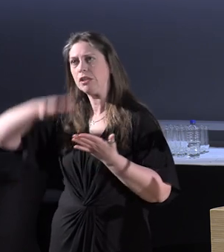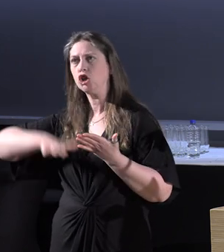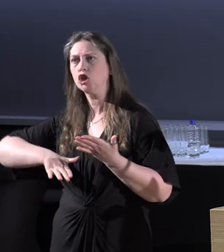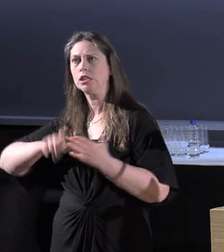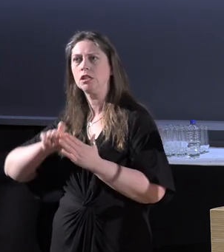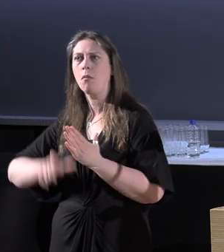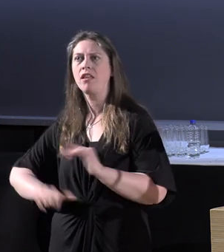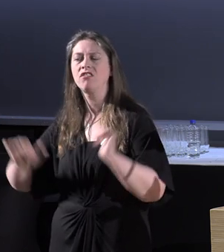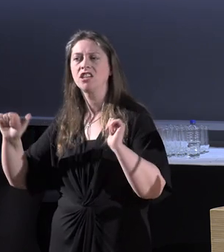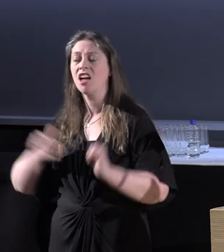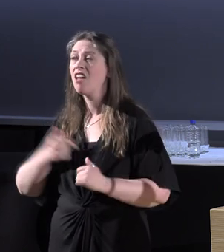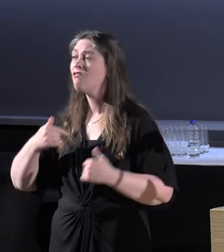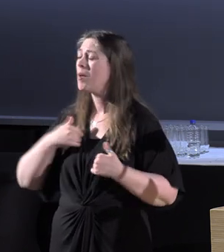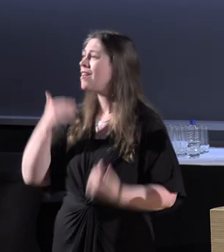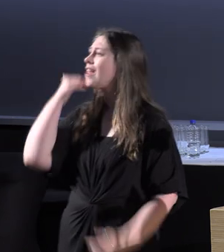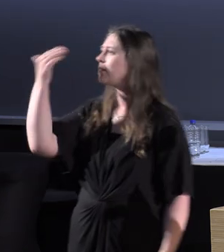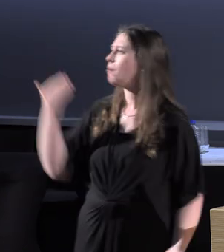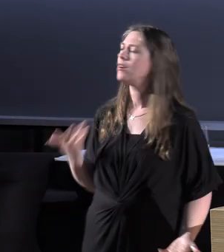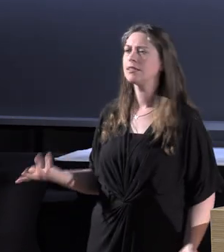That, to me, is embarrassing.